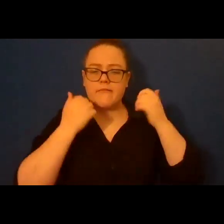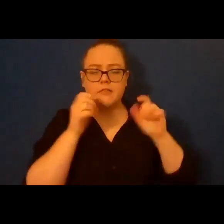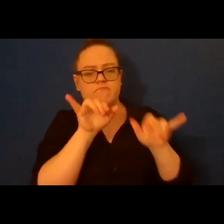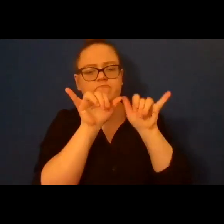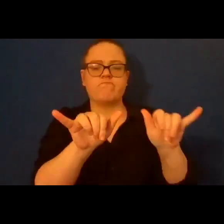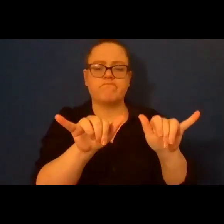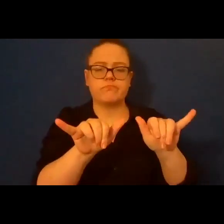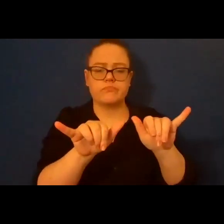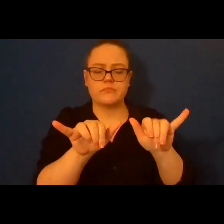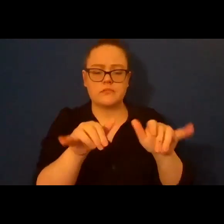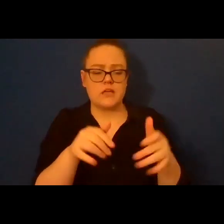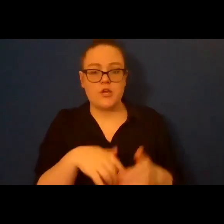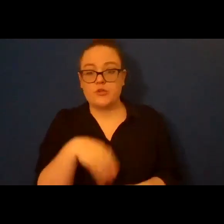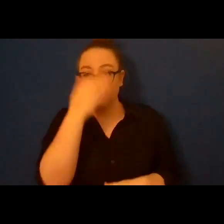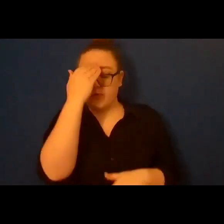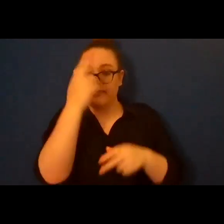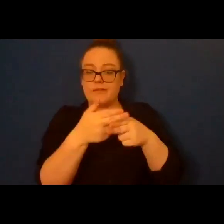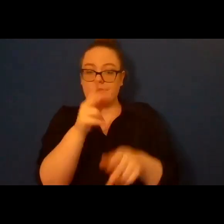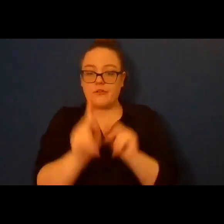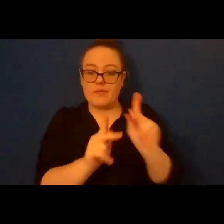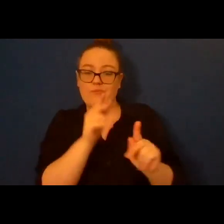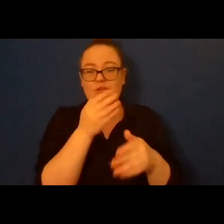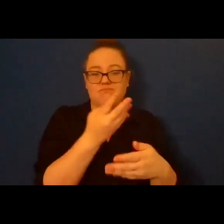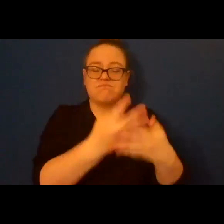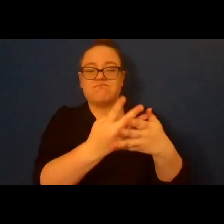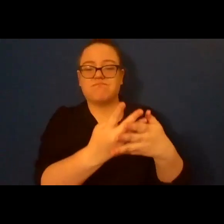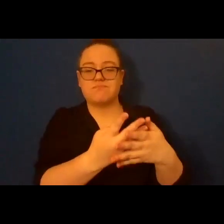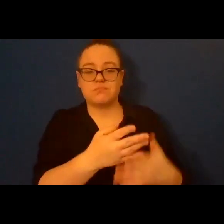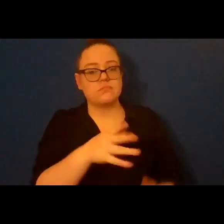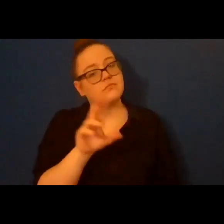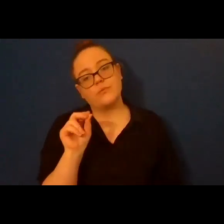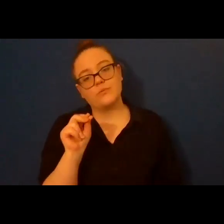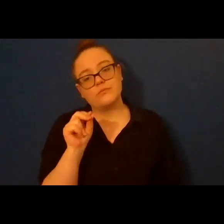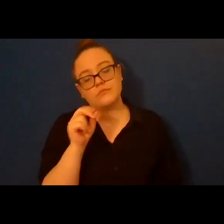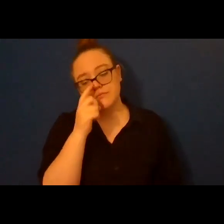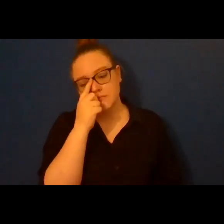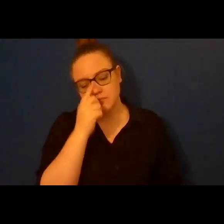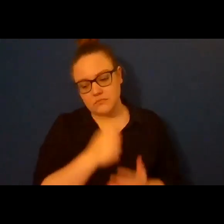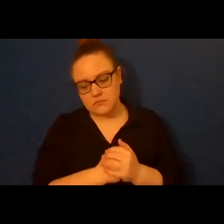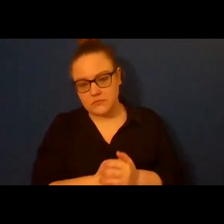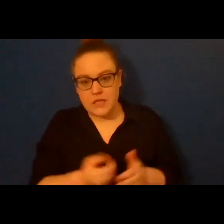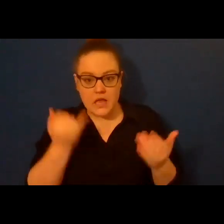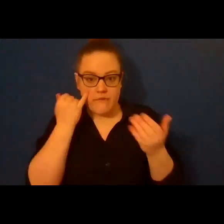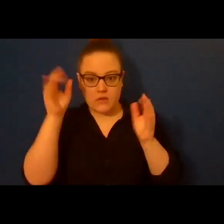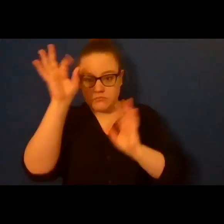doesn't know the names of the people. Anonymity is an ancillary feature of the locks.